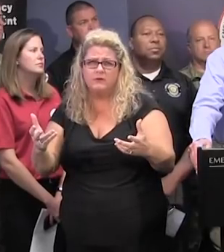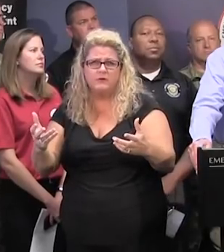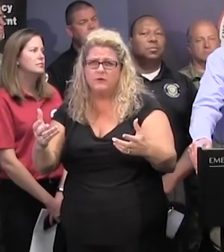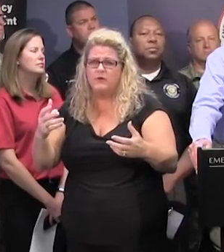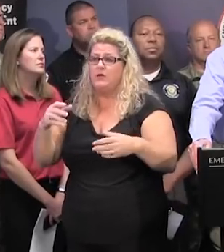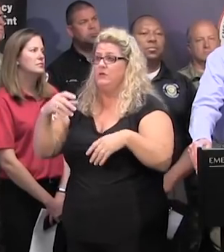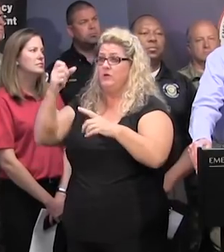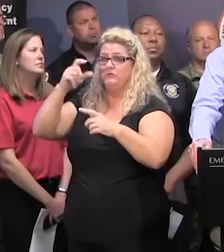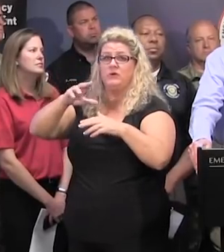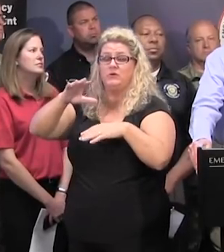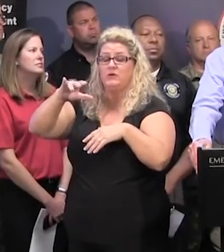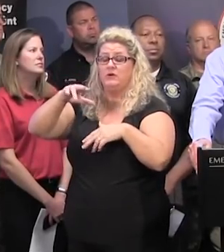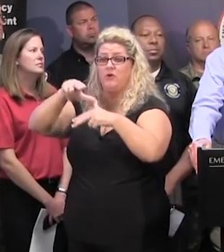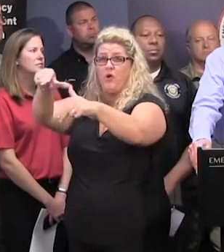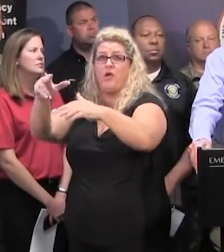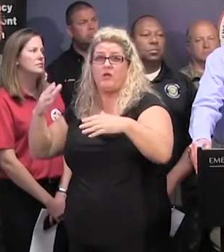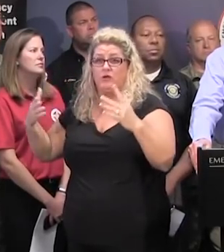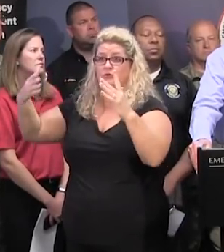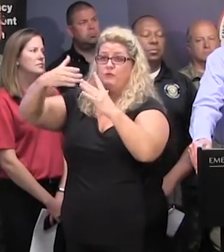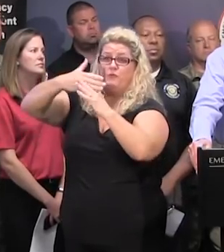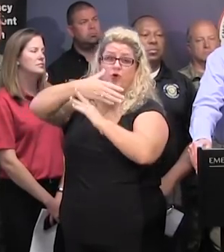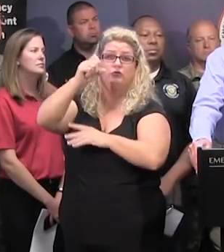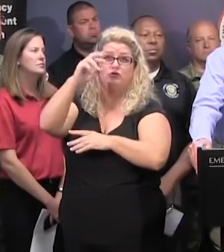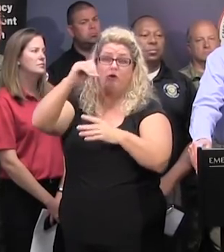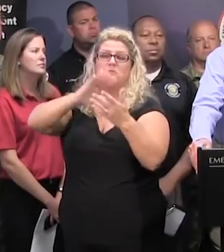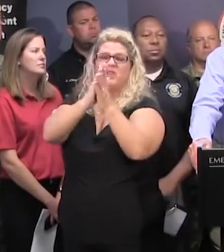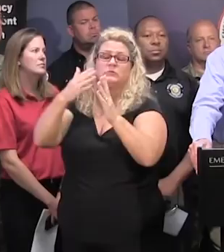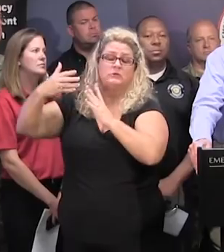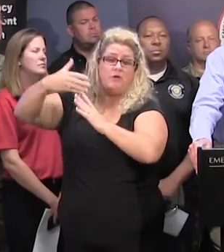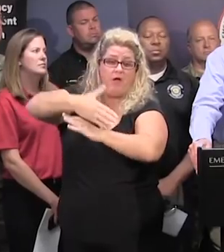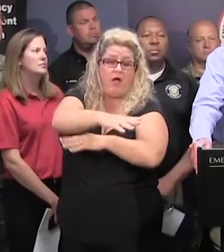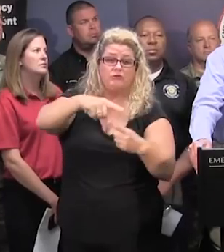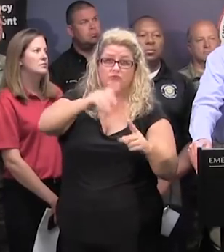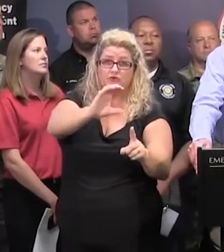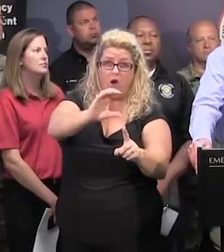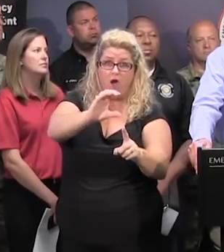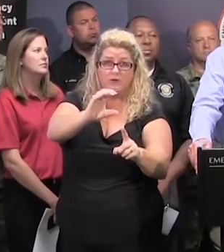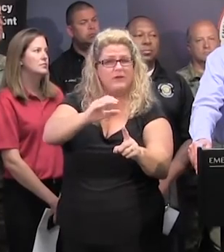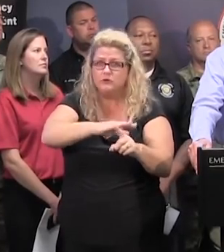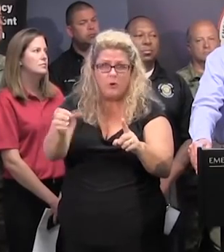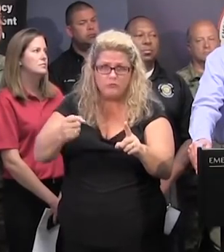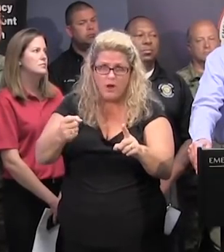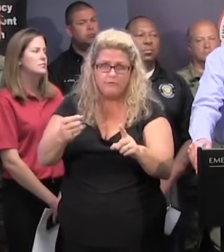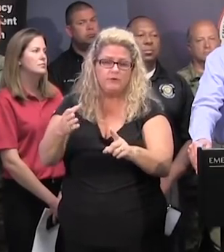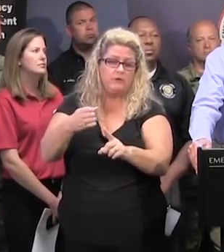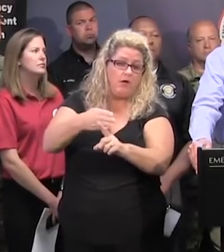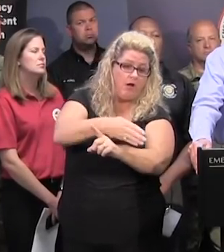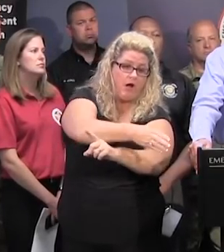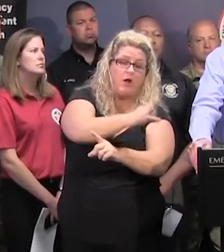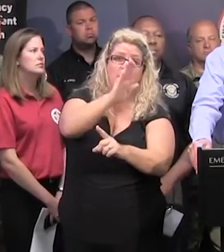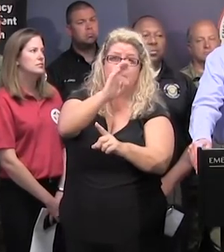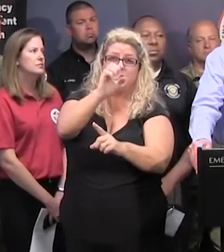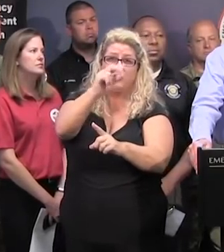Charleston tonight, you should not be on the road. And when it gets down to Beaufort sometime tomorrow, you should not be on the road. So